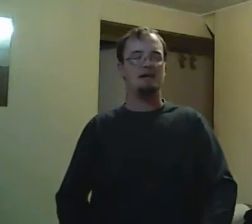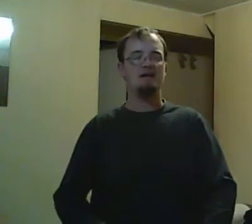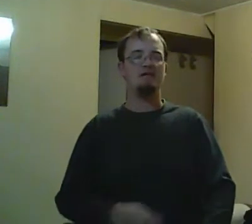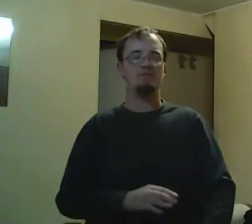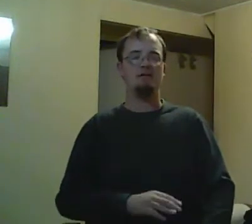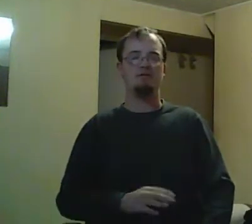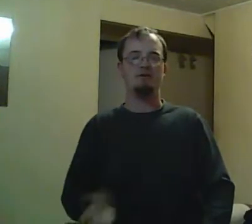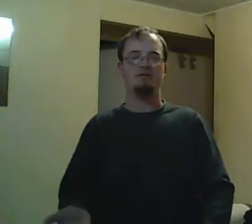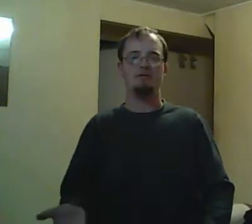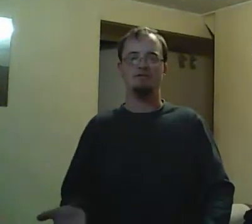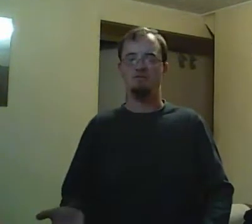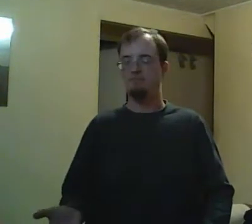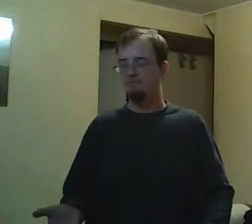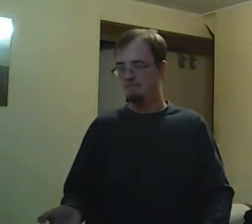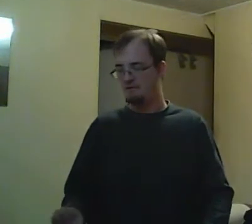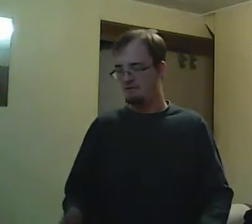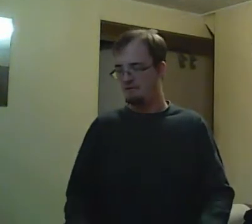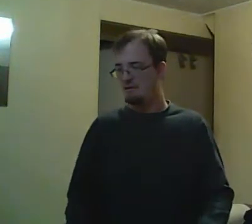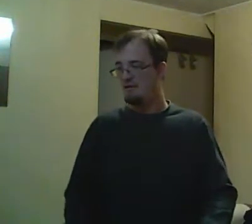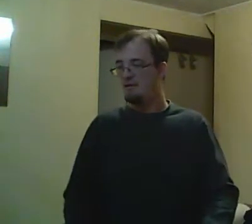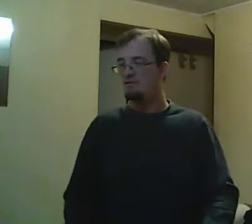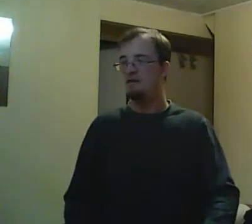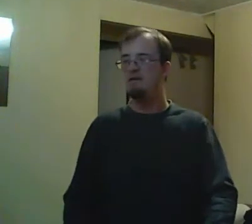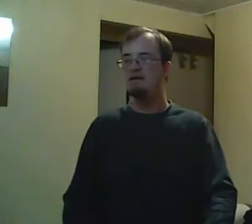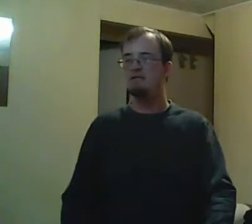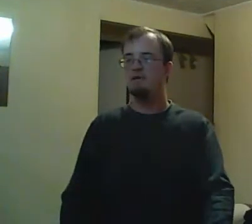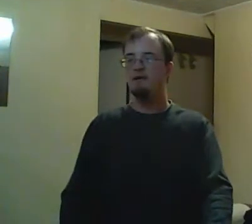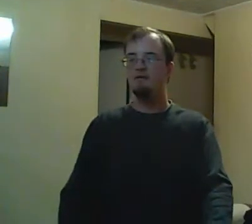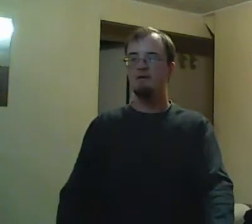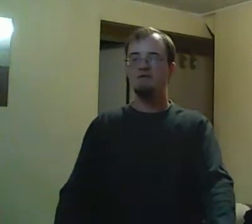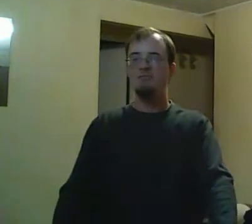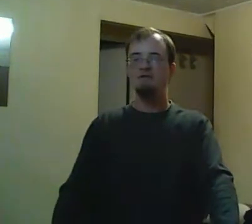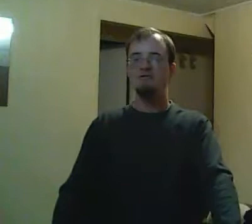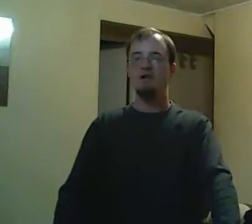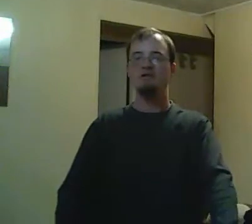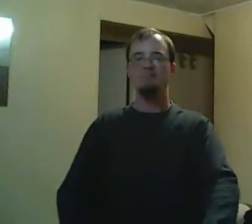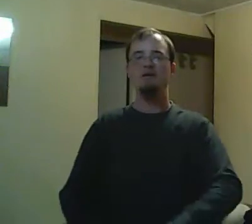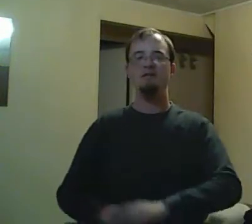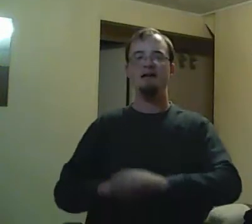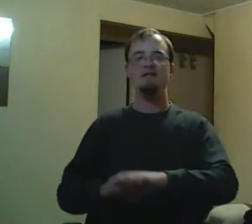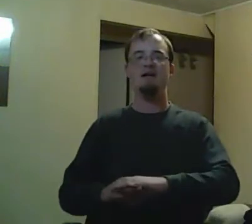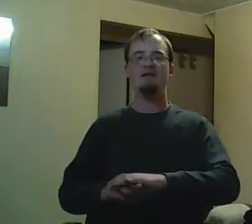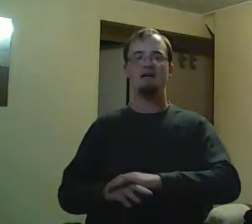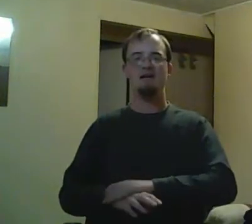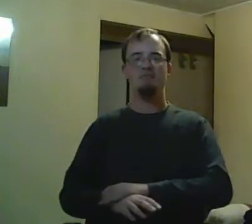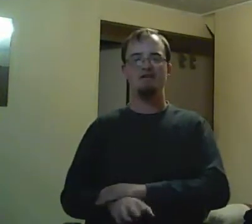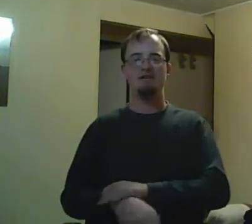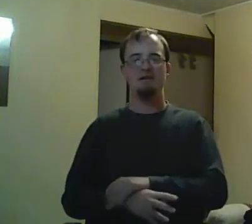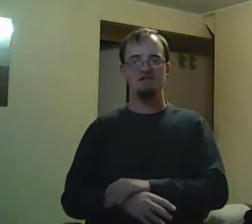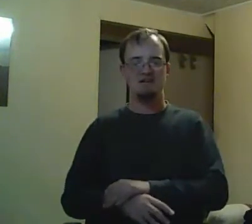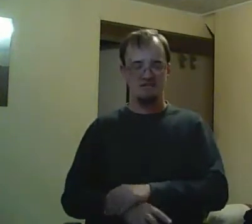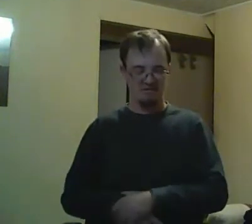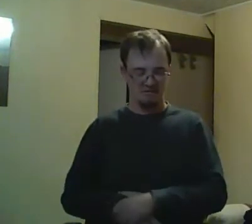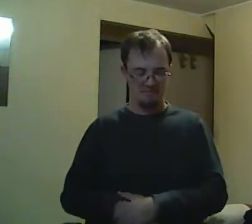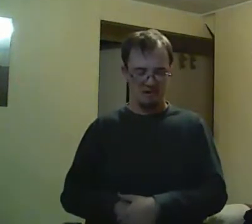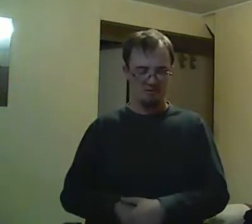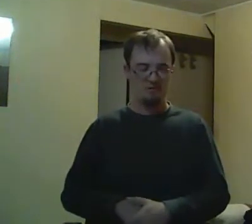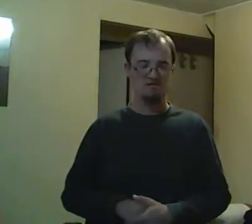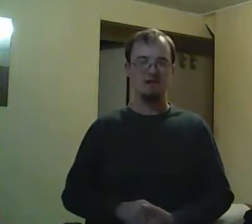and feathers going to hurt Rick and all that? I mean, Spinner, Jay, and Alex didn't realize that the tiebreaker round might